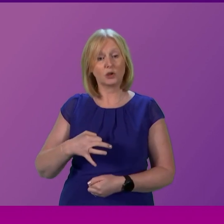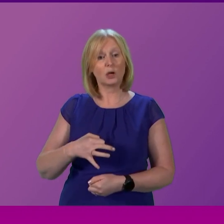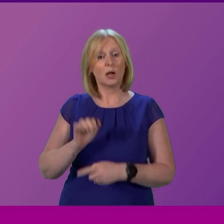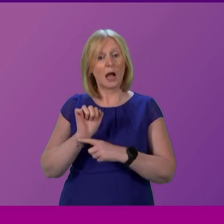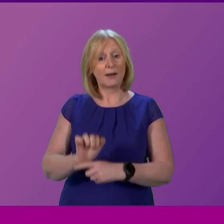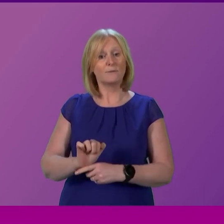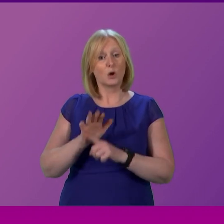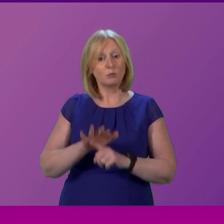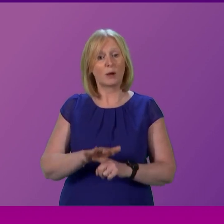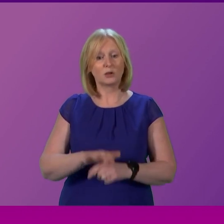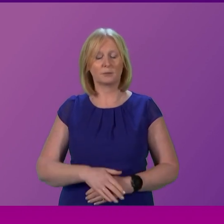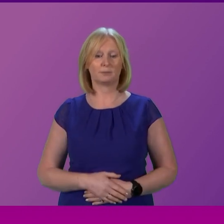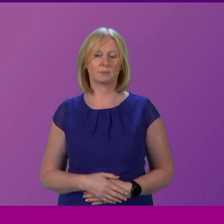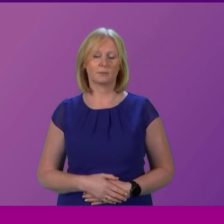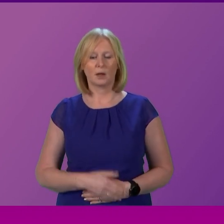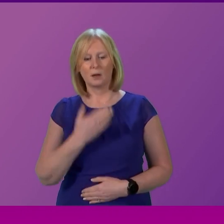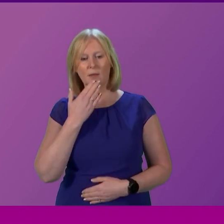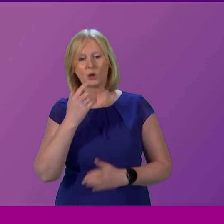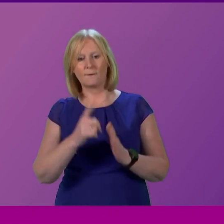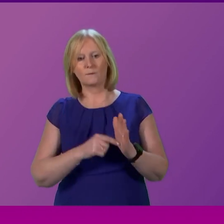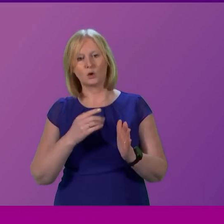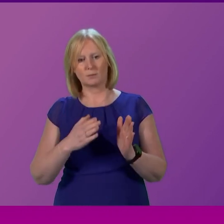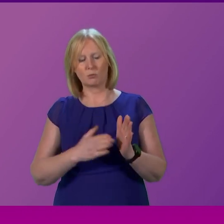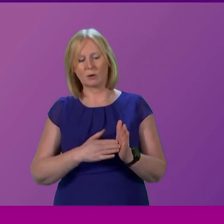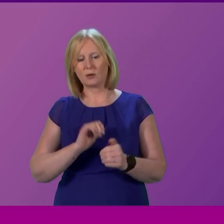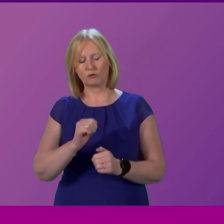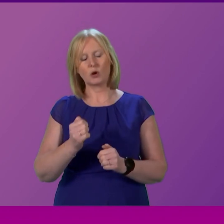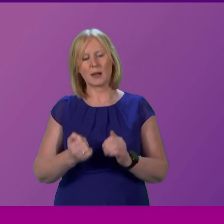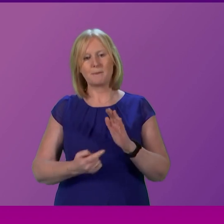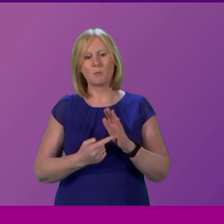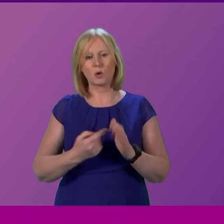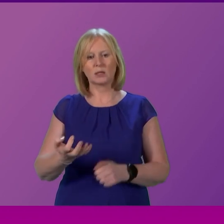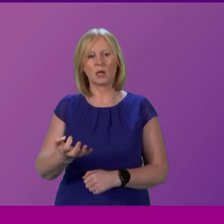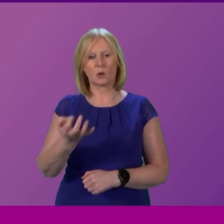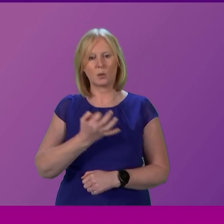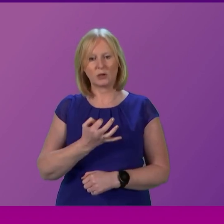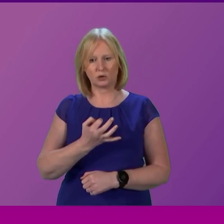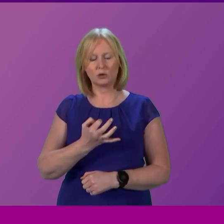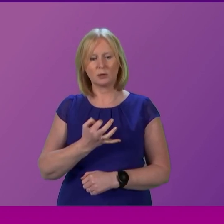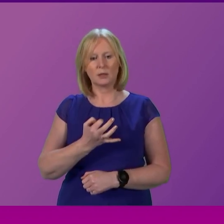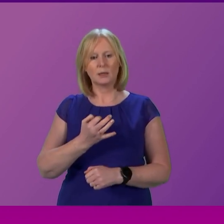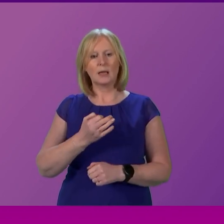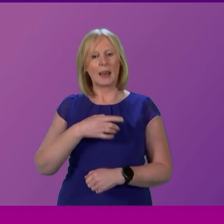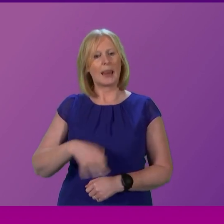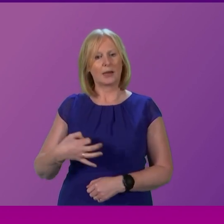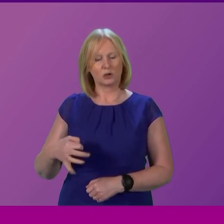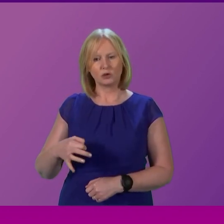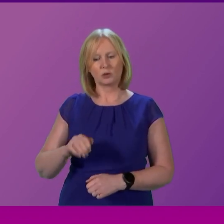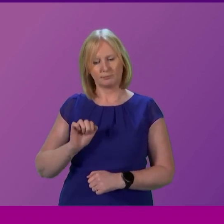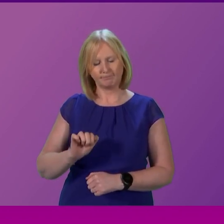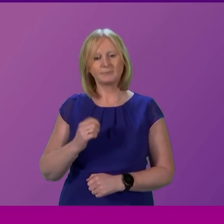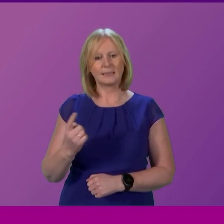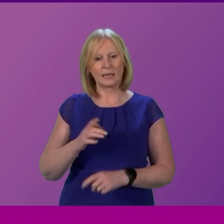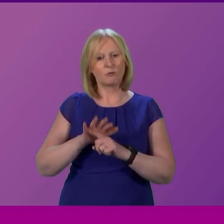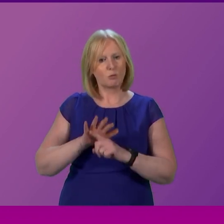Can I thank Phil for a very important question he's right I mean Lanarkshire is one of the health boards that is facing that